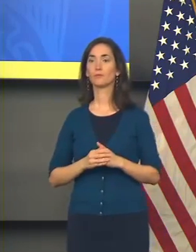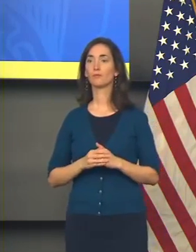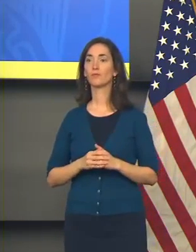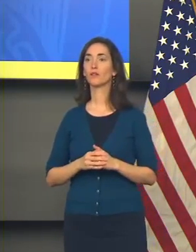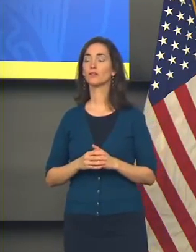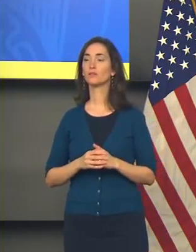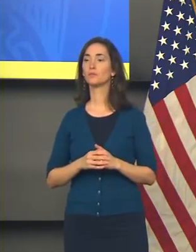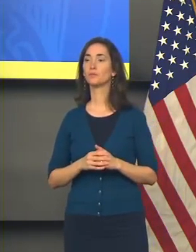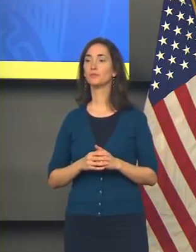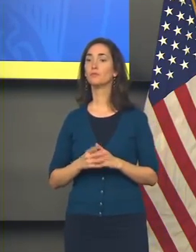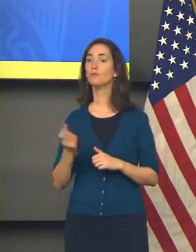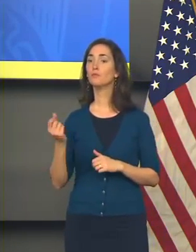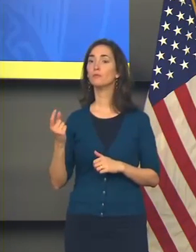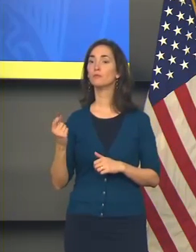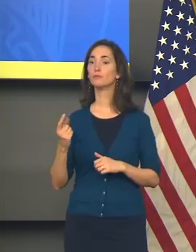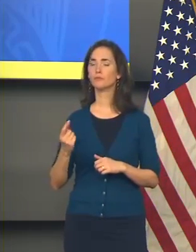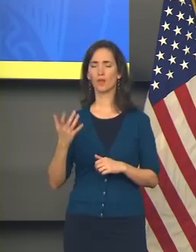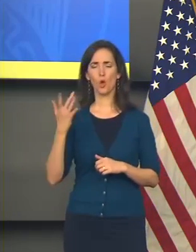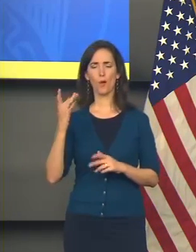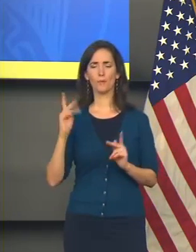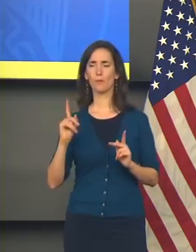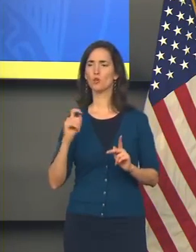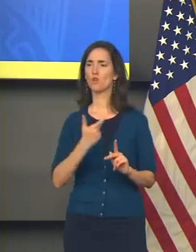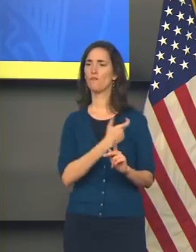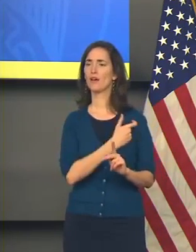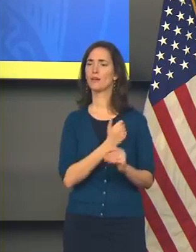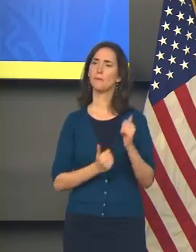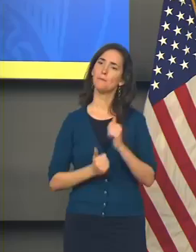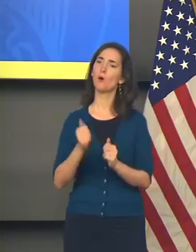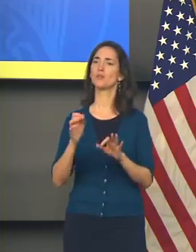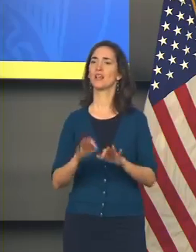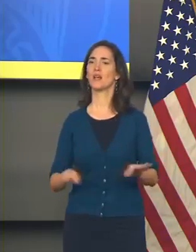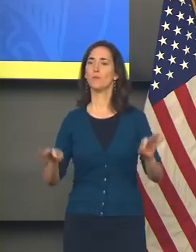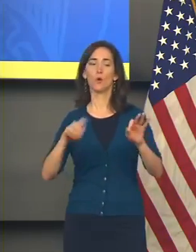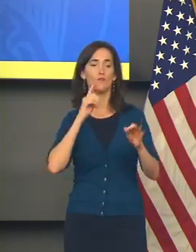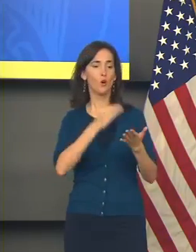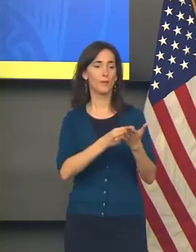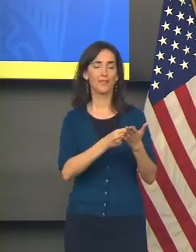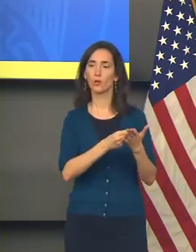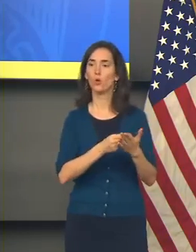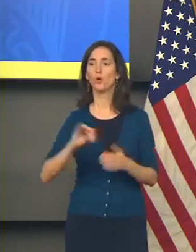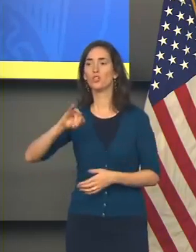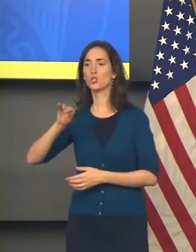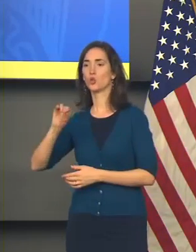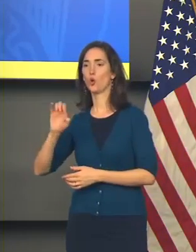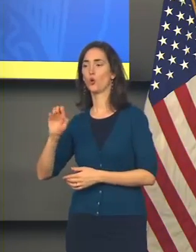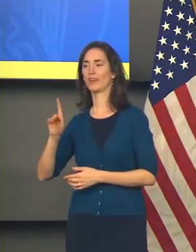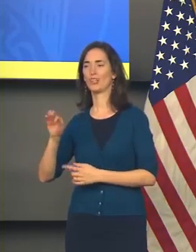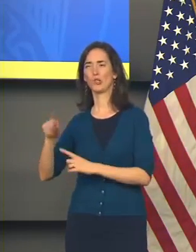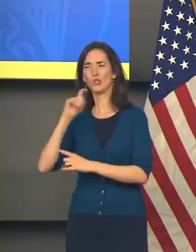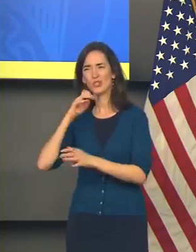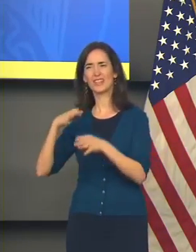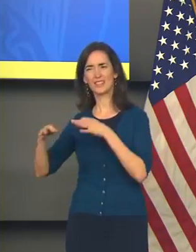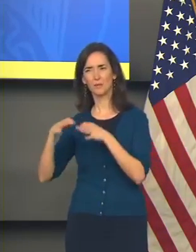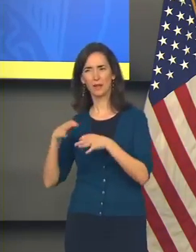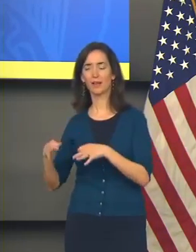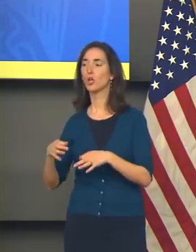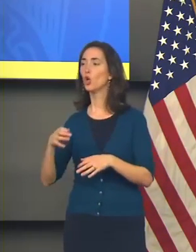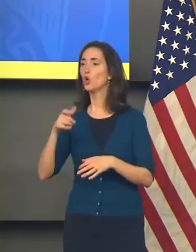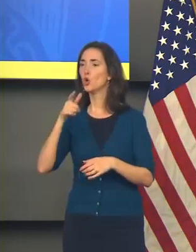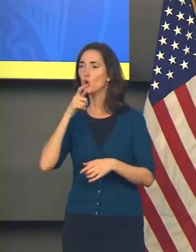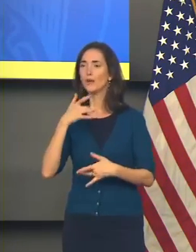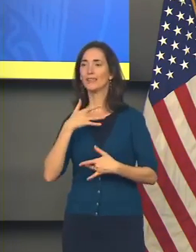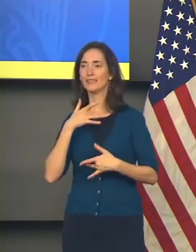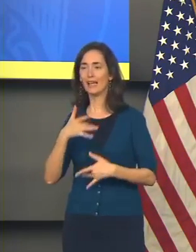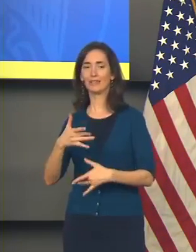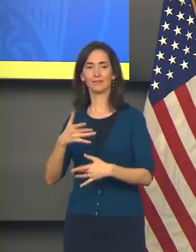message around why people should be vaccinated came from Joe Cantor a while ago when he talked about who it is that's